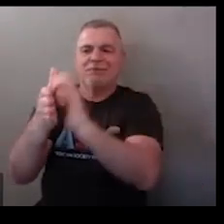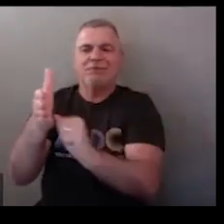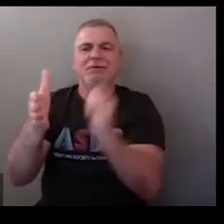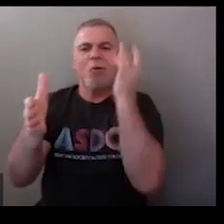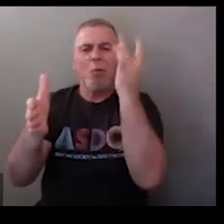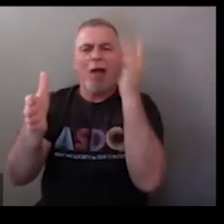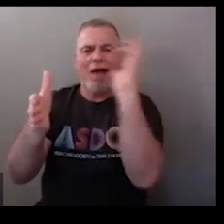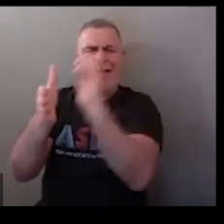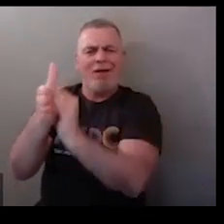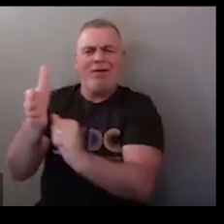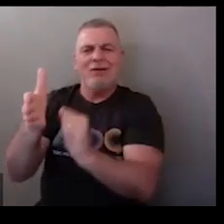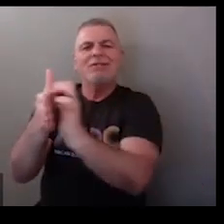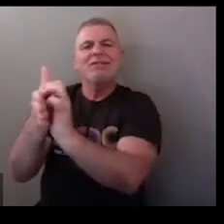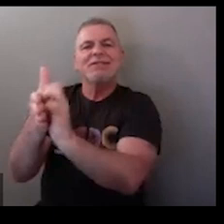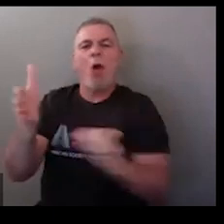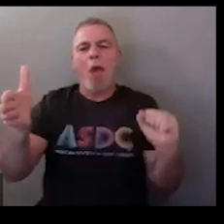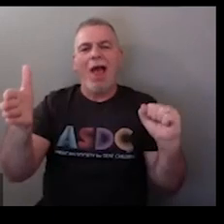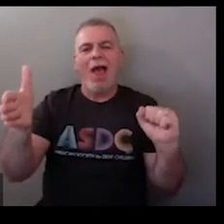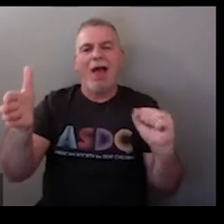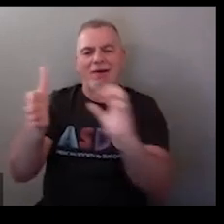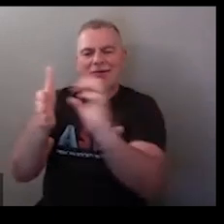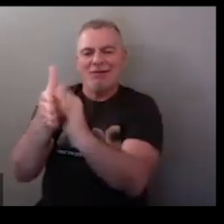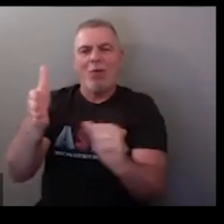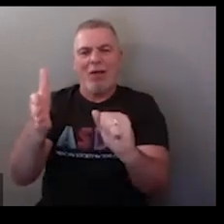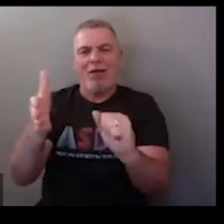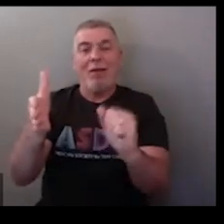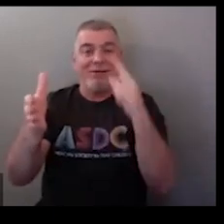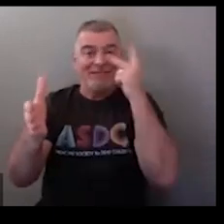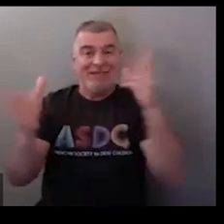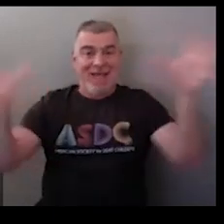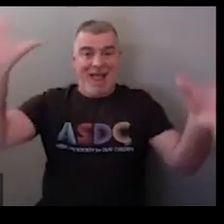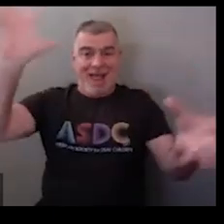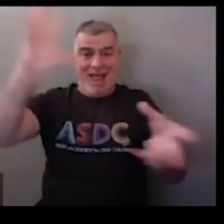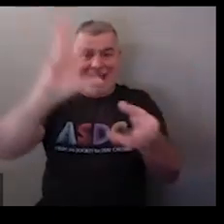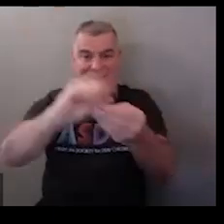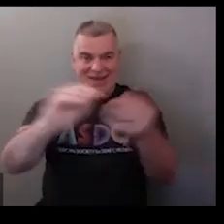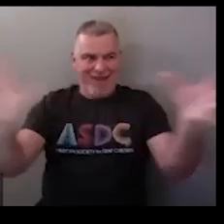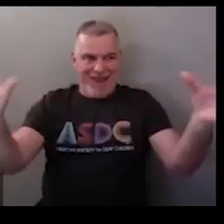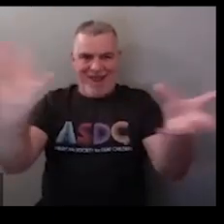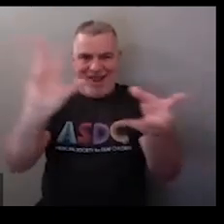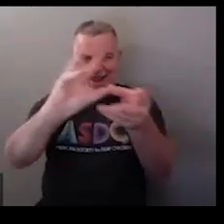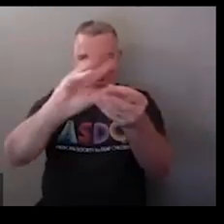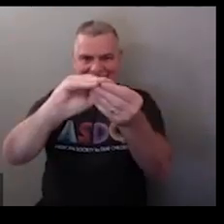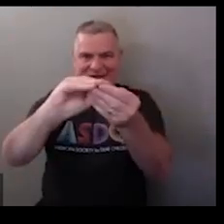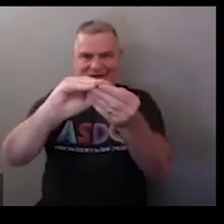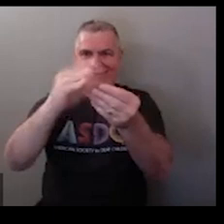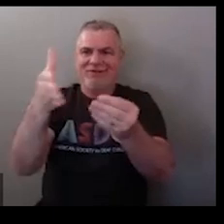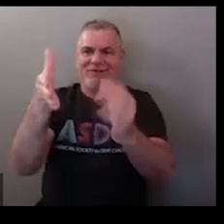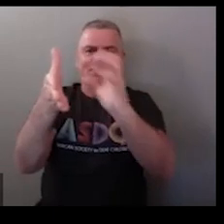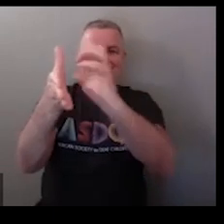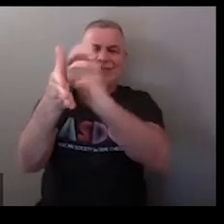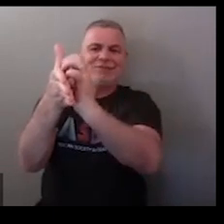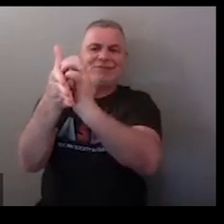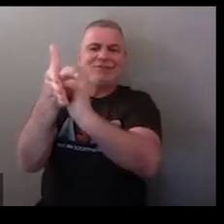down into an S this signifies taking away so add is bringing things together